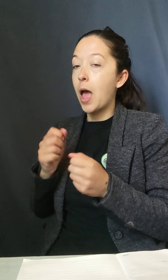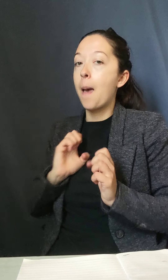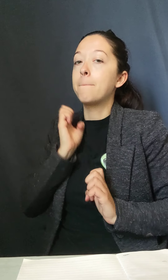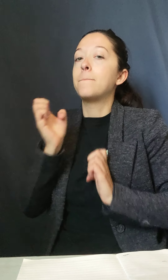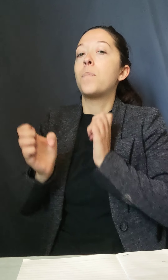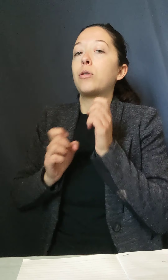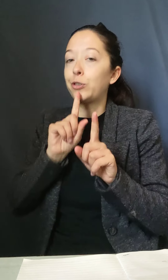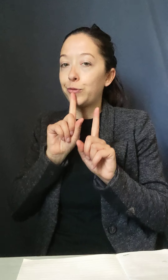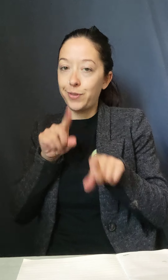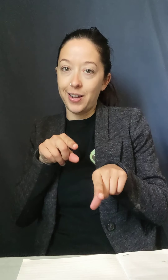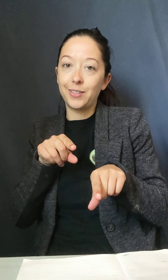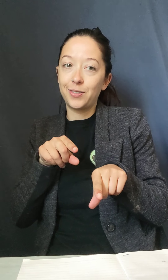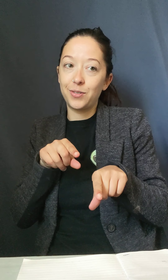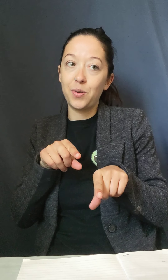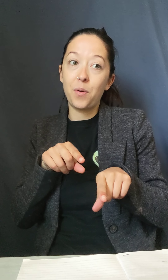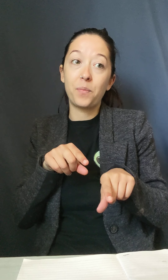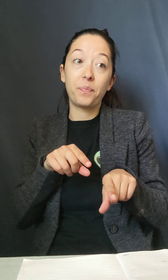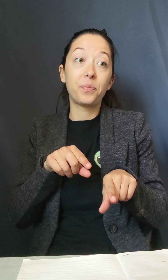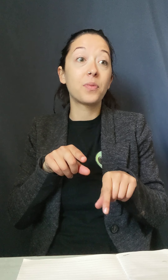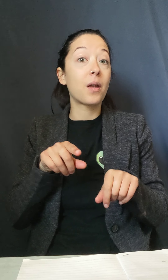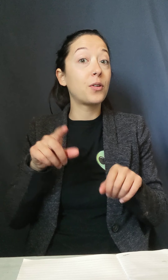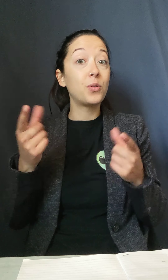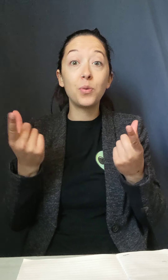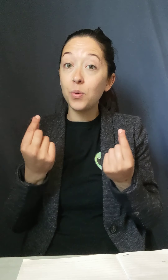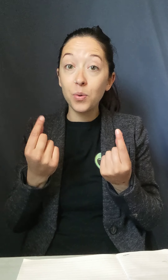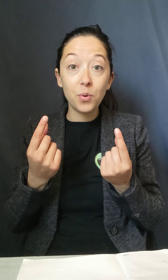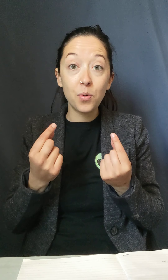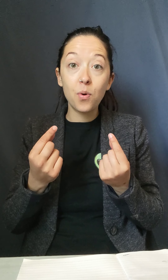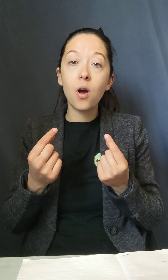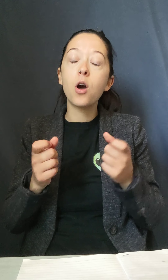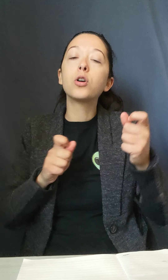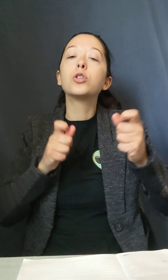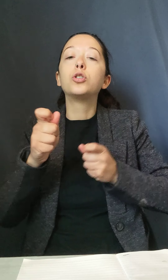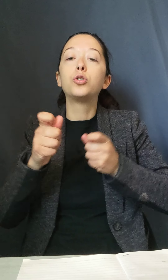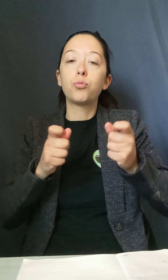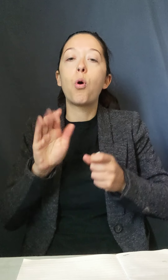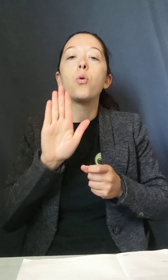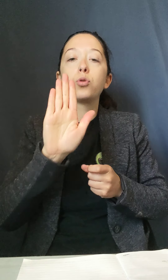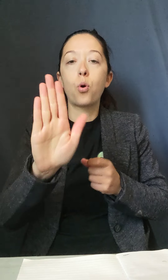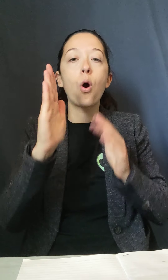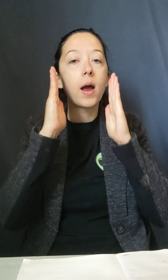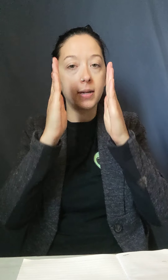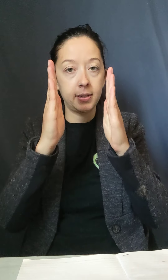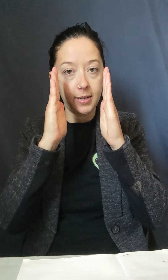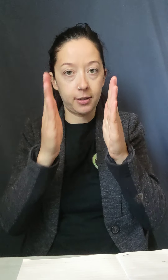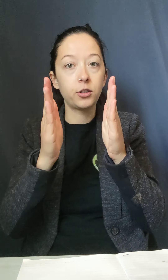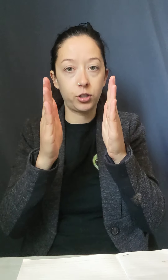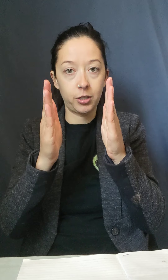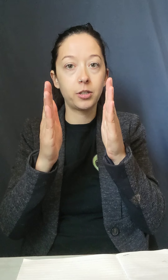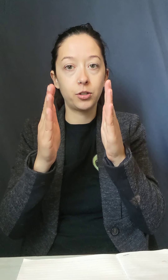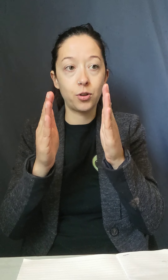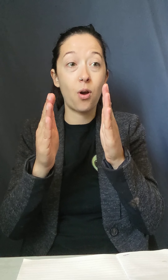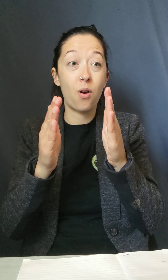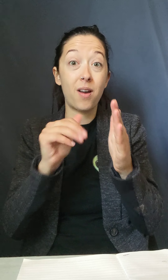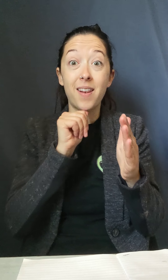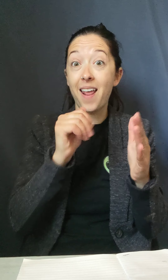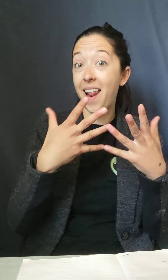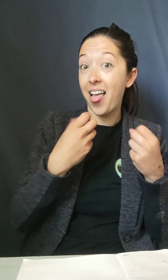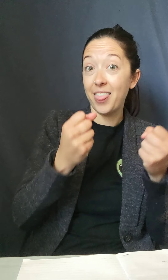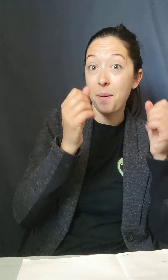control your attention and you catch they're trying to pull you down that way and you're like, mm-mm, and you keep that attention where you want to keep it, you cancel,